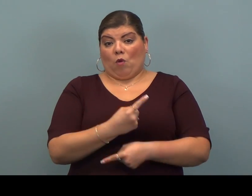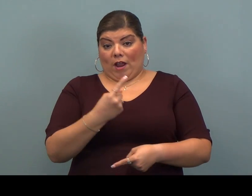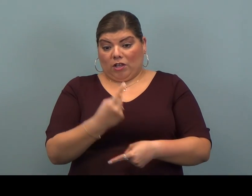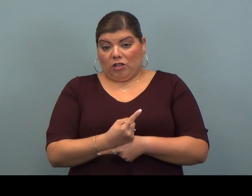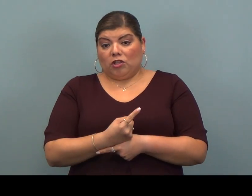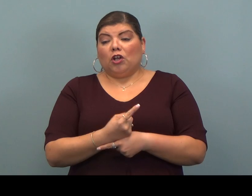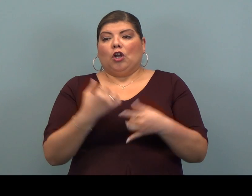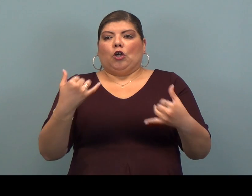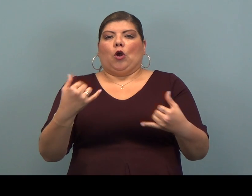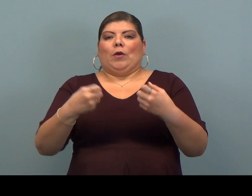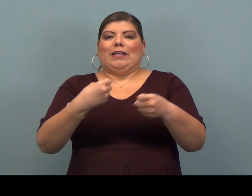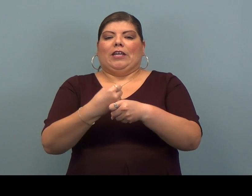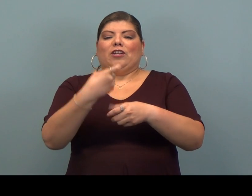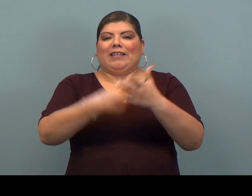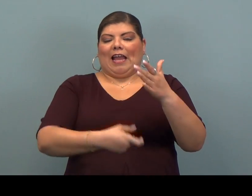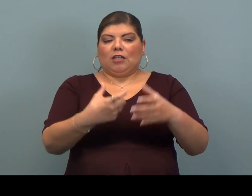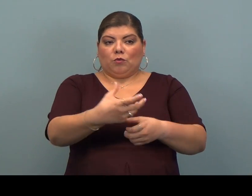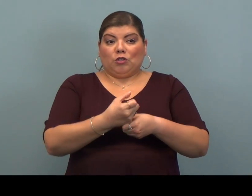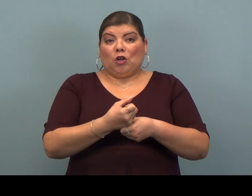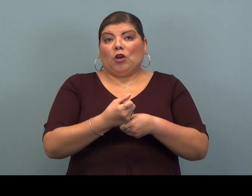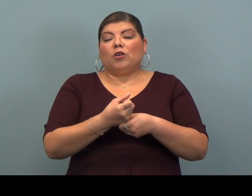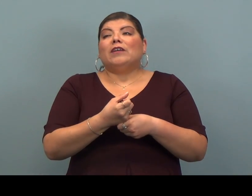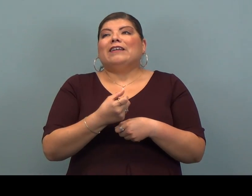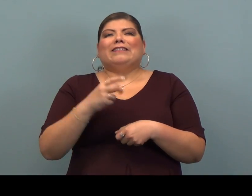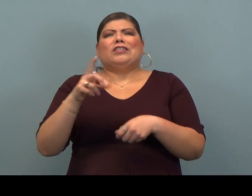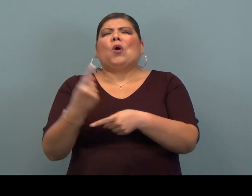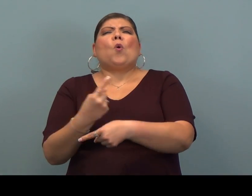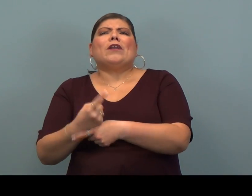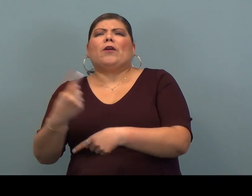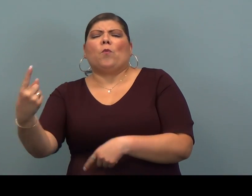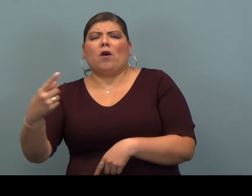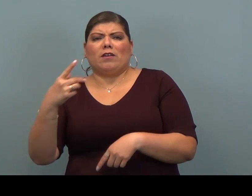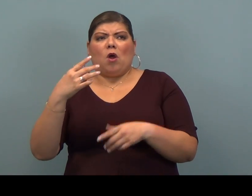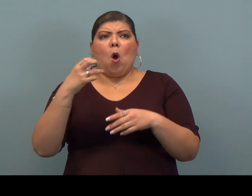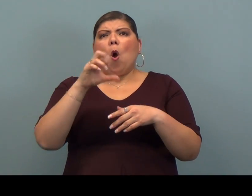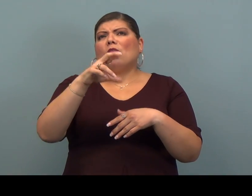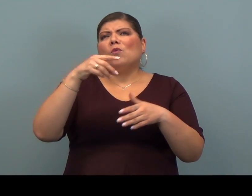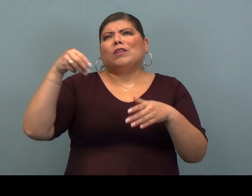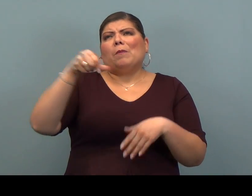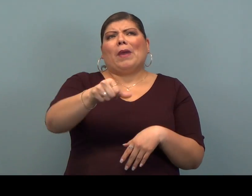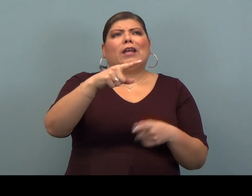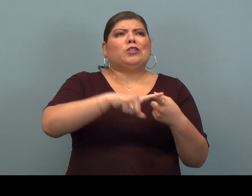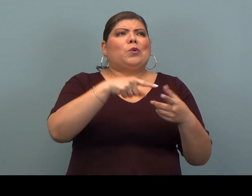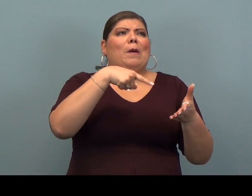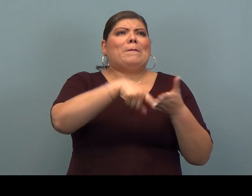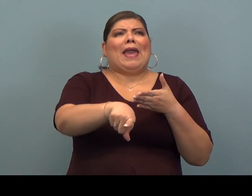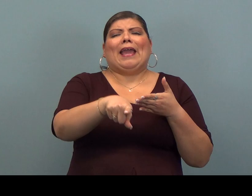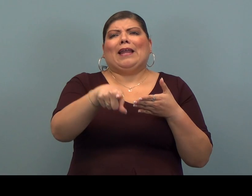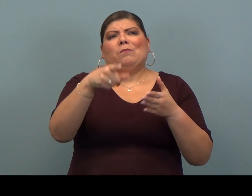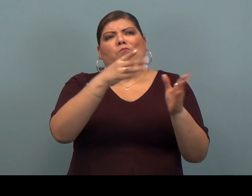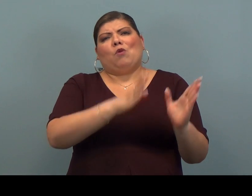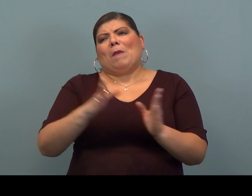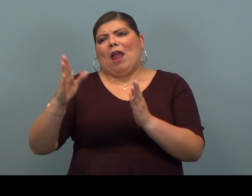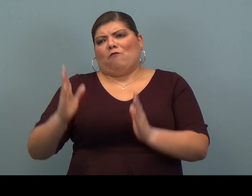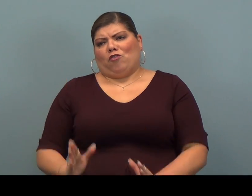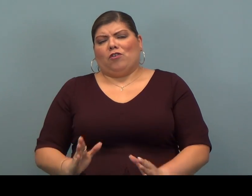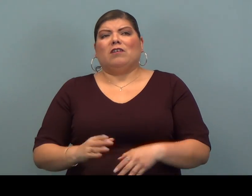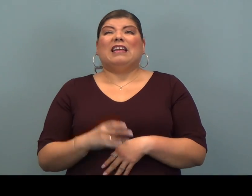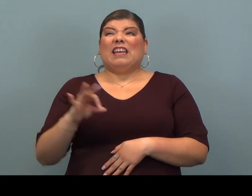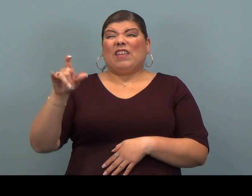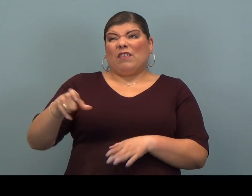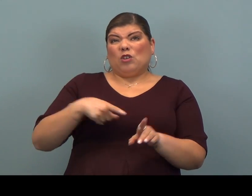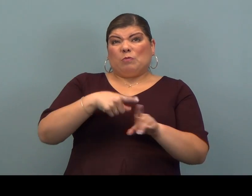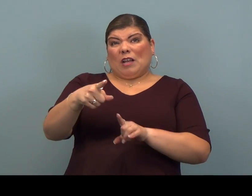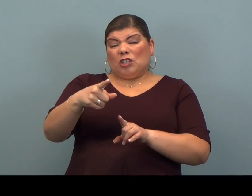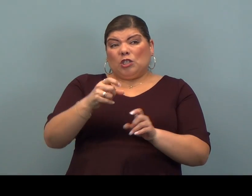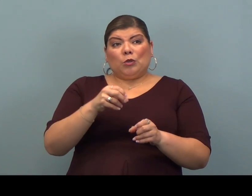regular current year tax return, just an ordinary tax return, over what they might pay if they went to a paid preparer. If